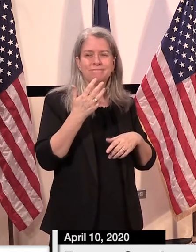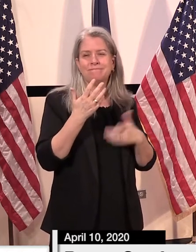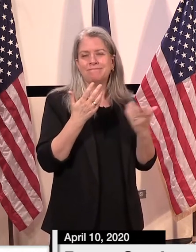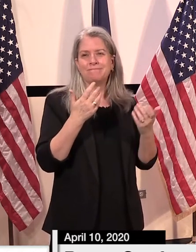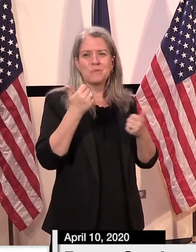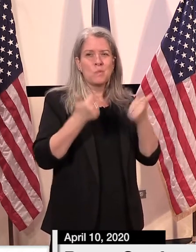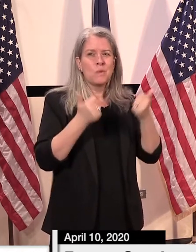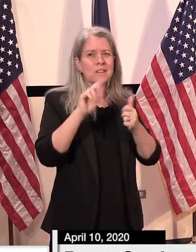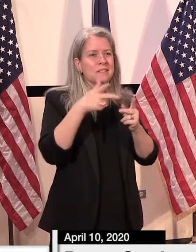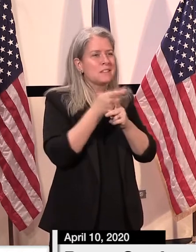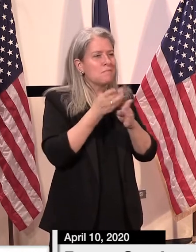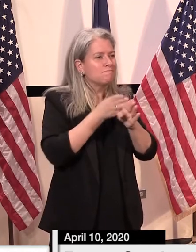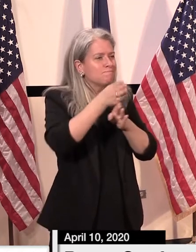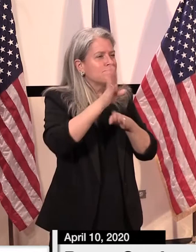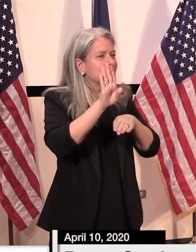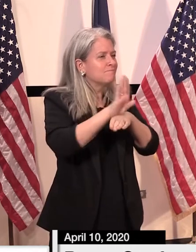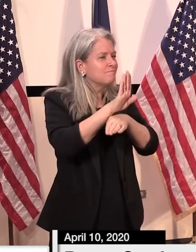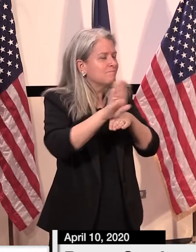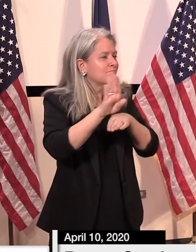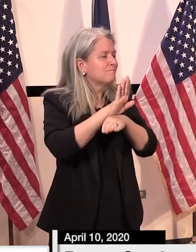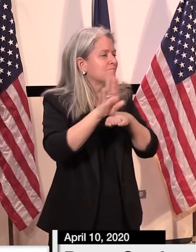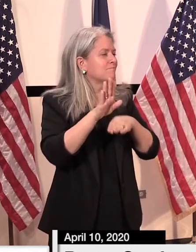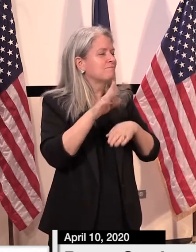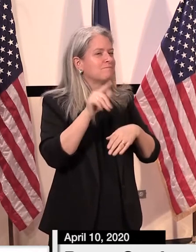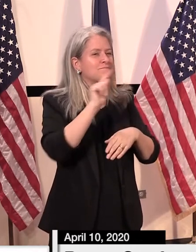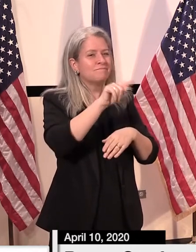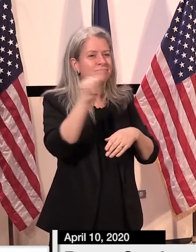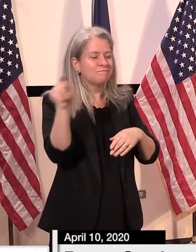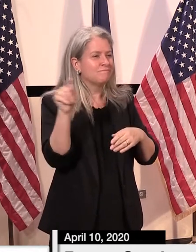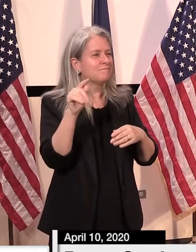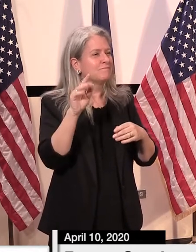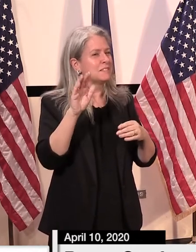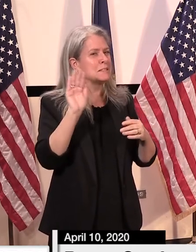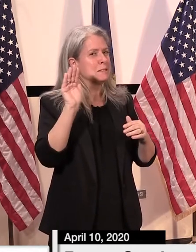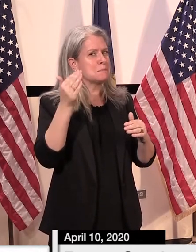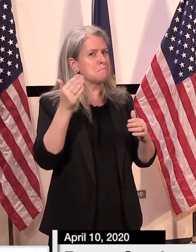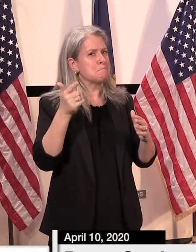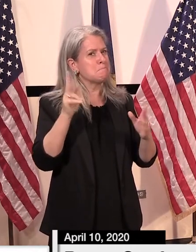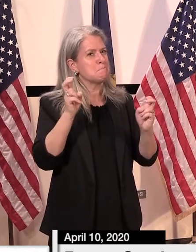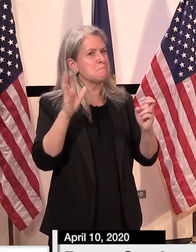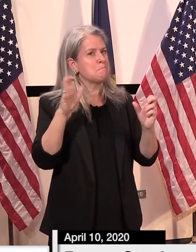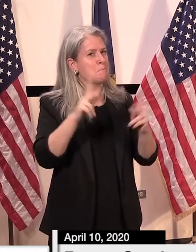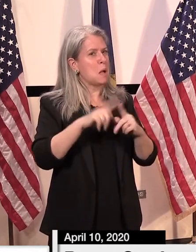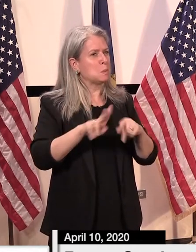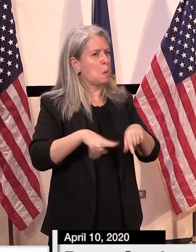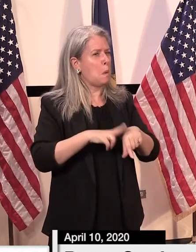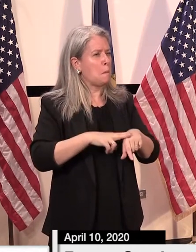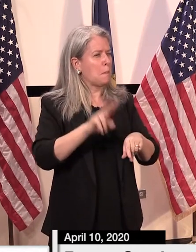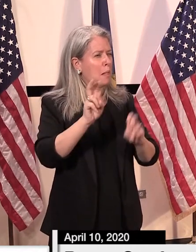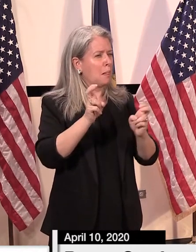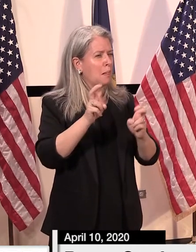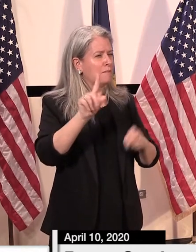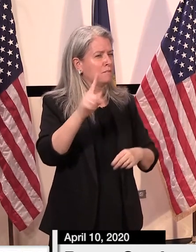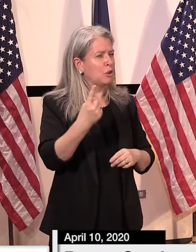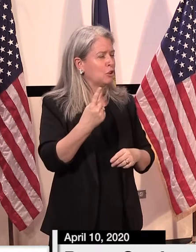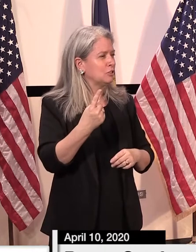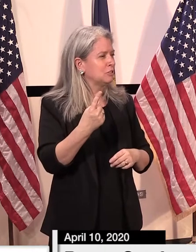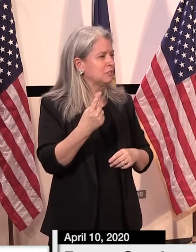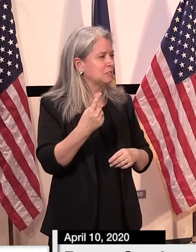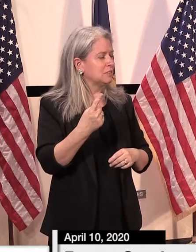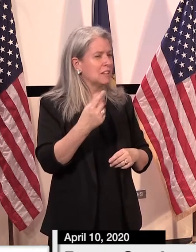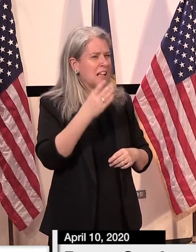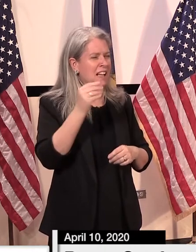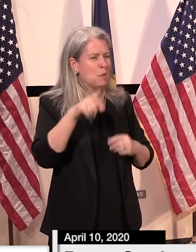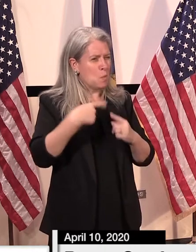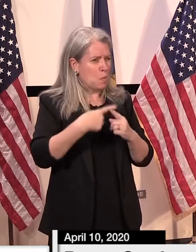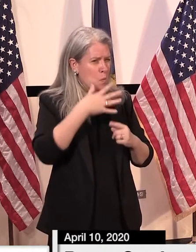might, uh, be edging towards normalcy. And, and I'm thinking, and when, when you